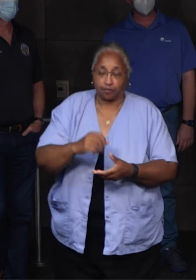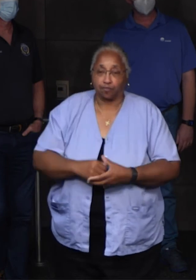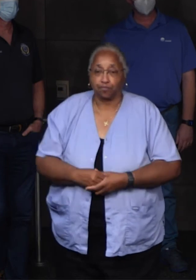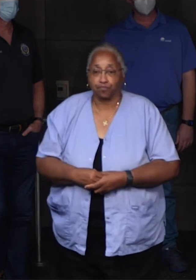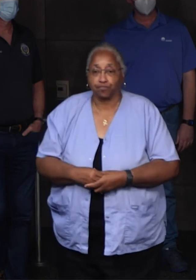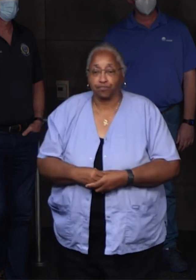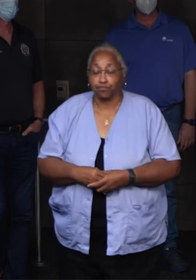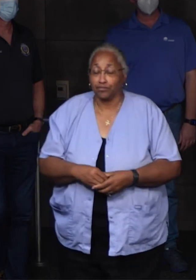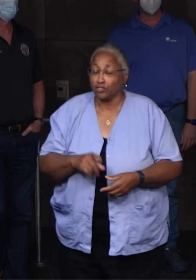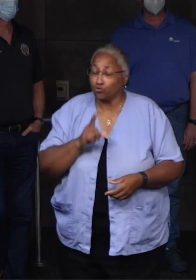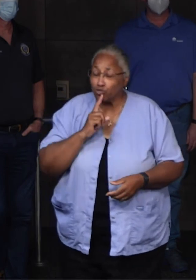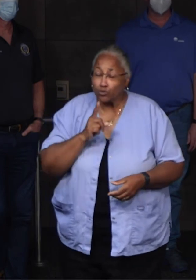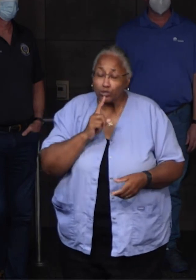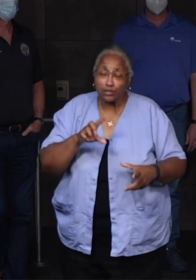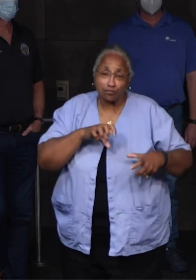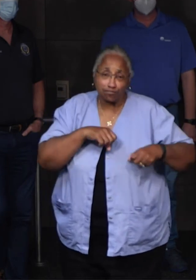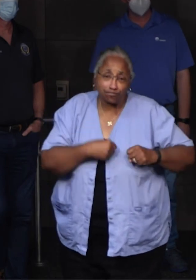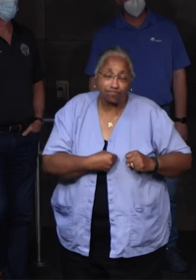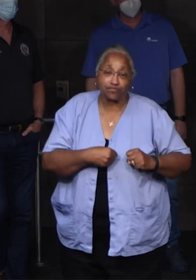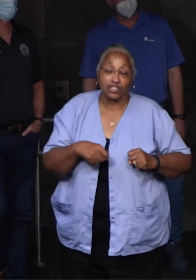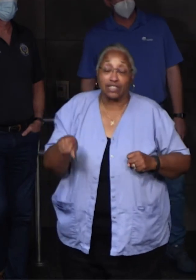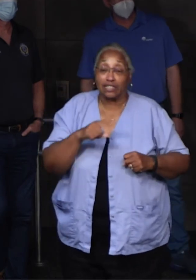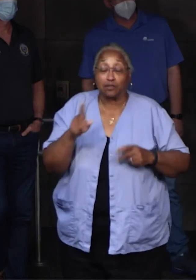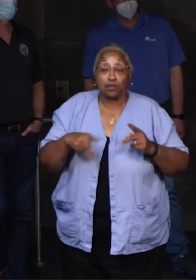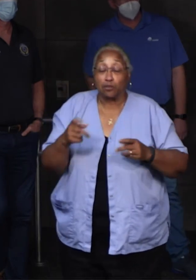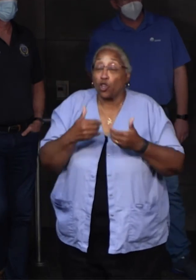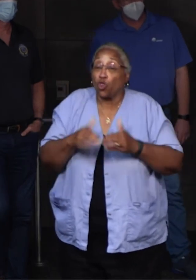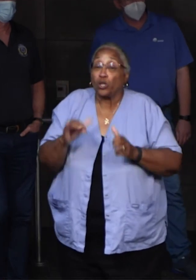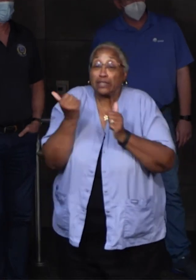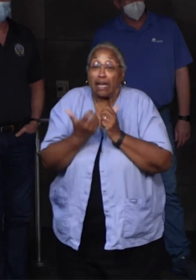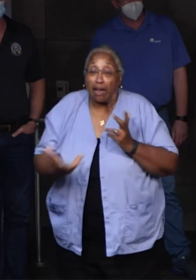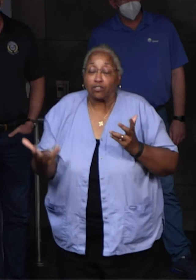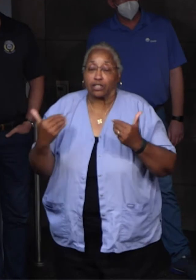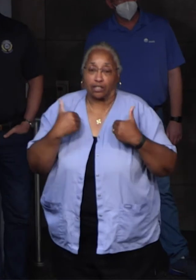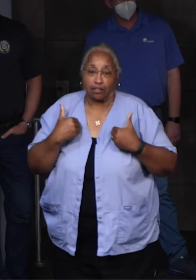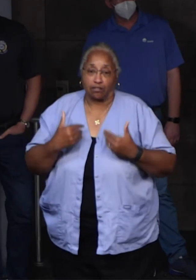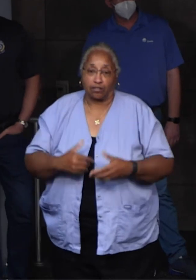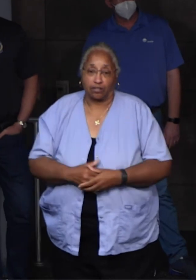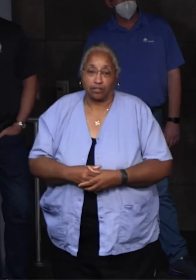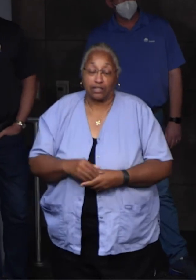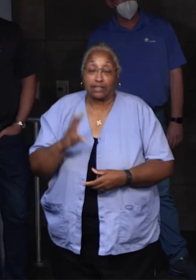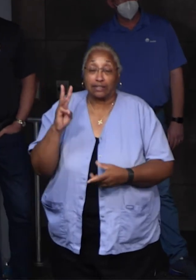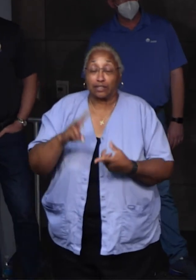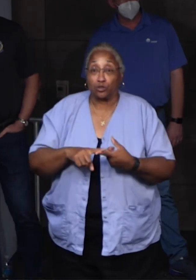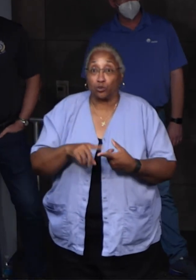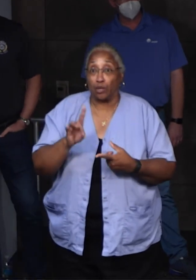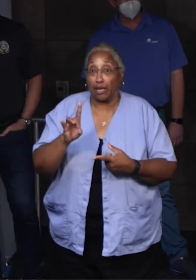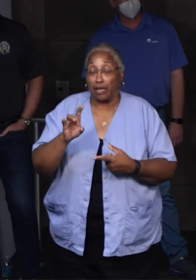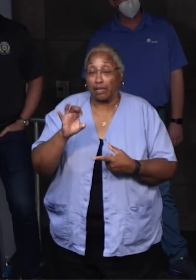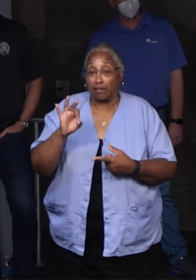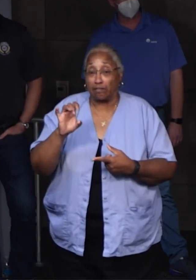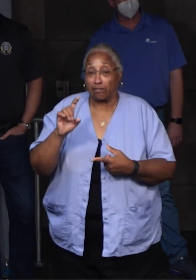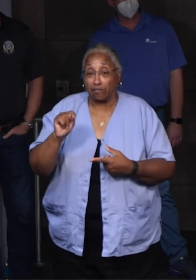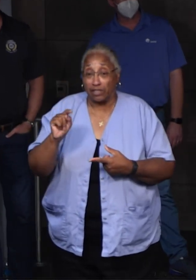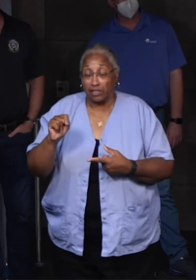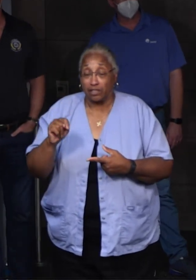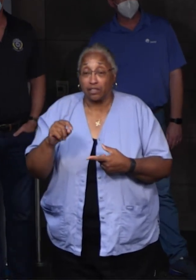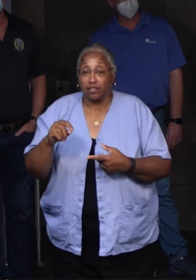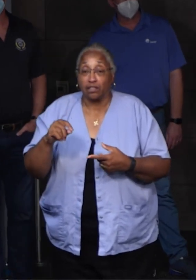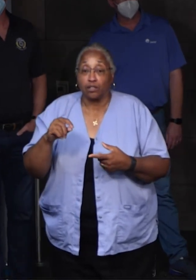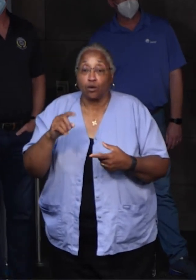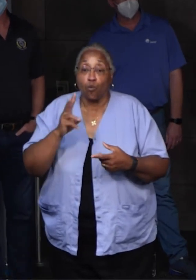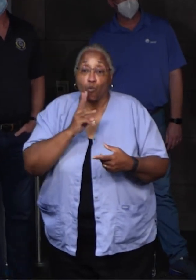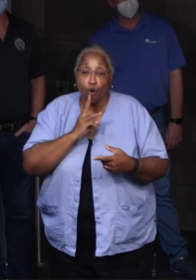It's just heartbreaking. You know, so these people lost everything they had. There was six to eight feet of water in every one of the houses on that side of the